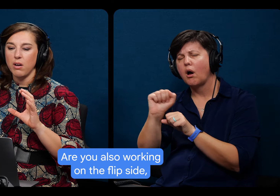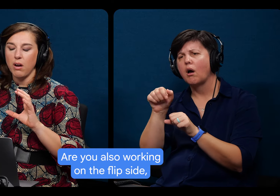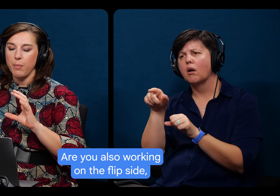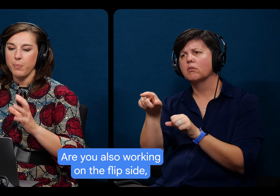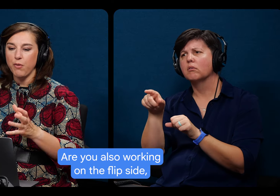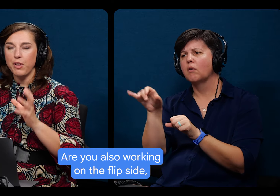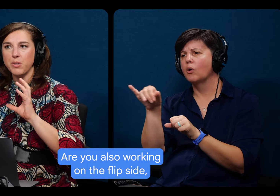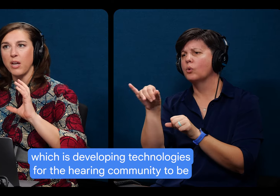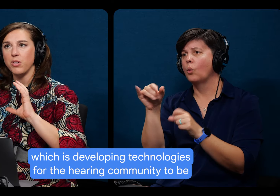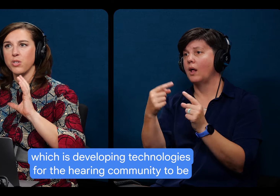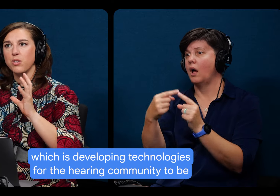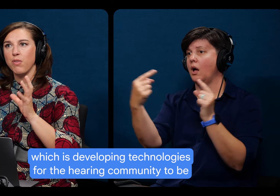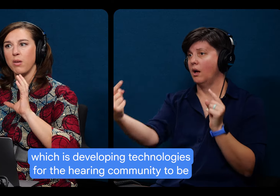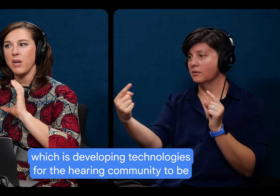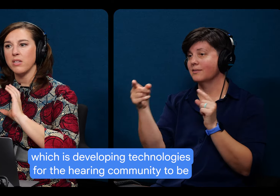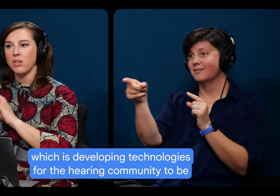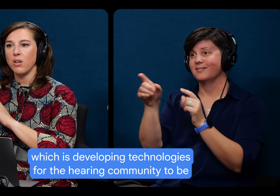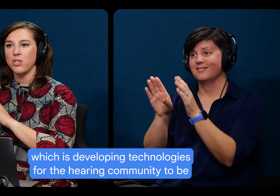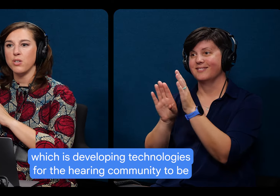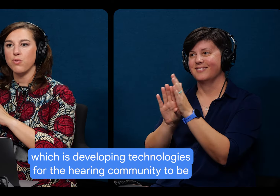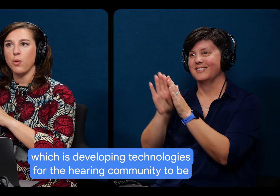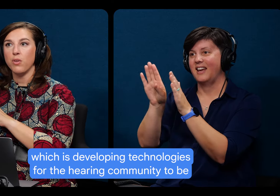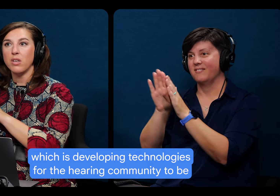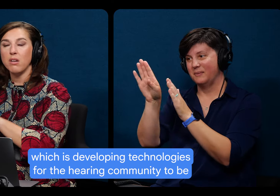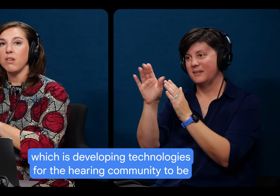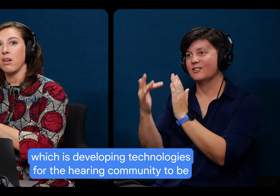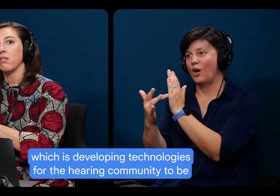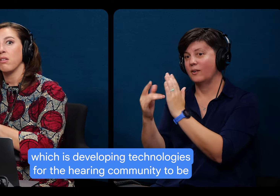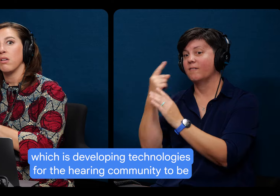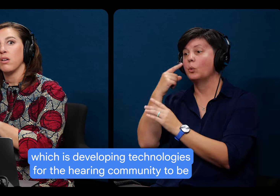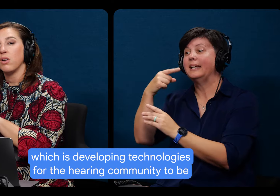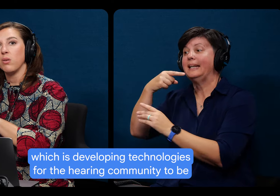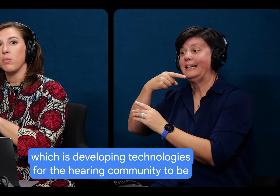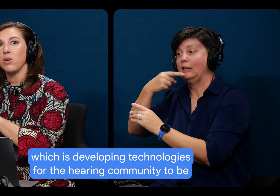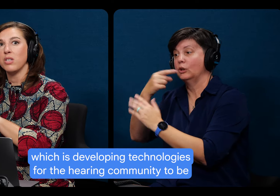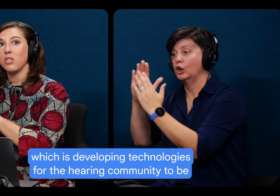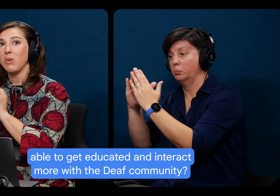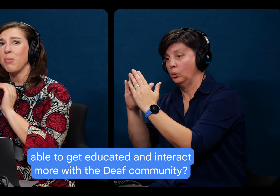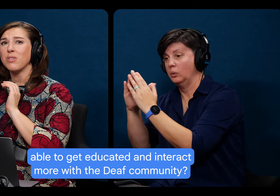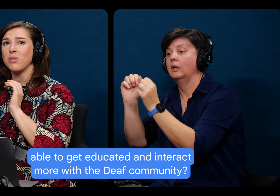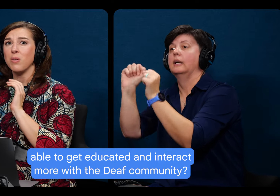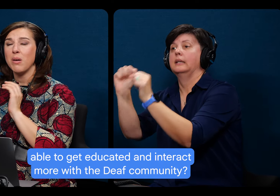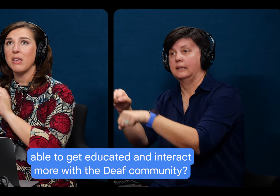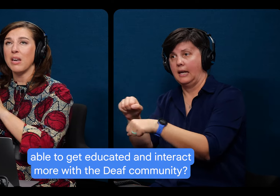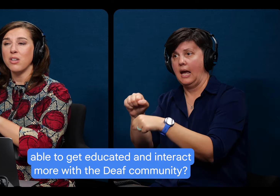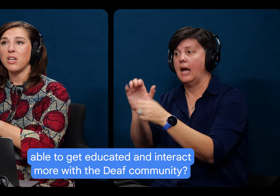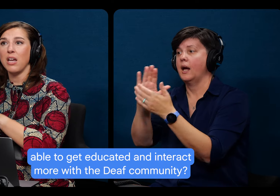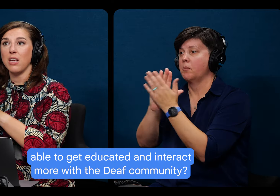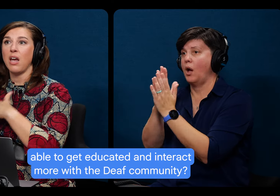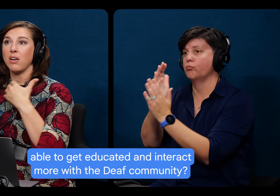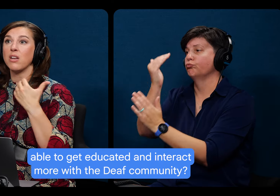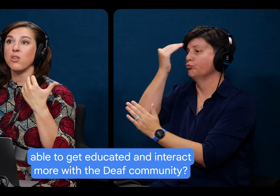um, the flip side, which is developing technologies for the hearing community to be able to get